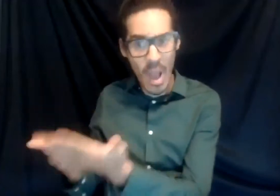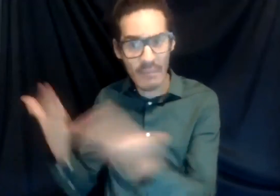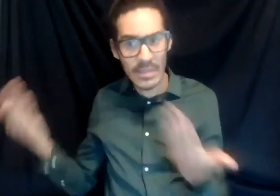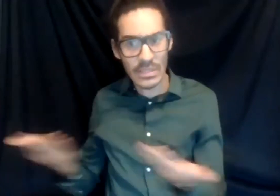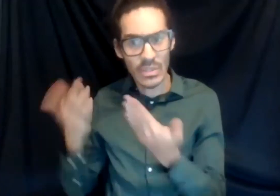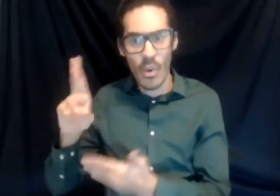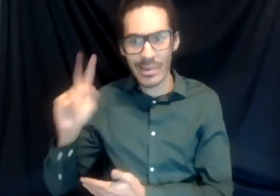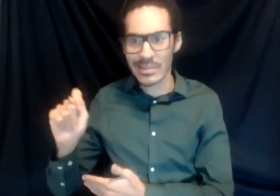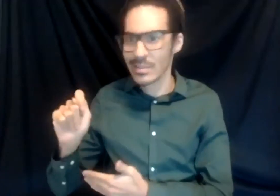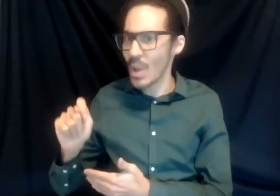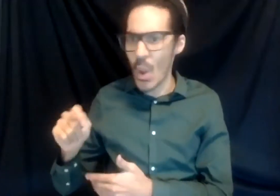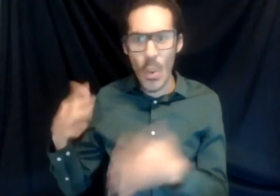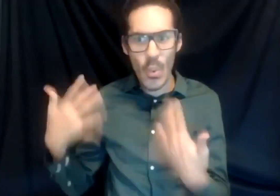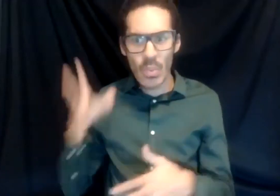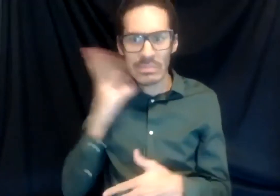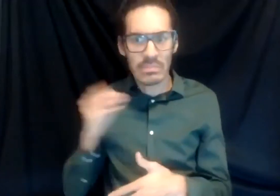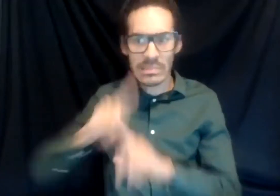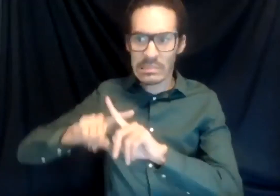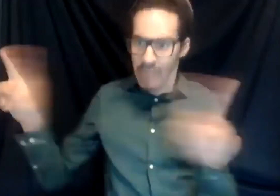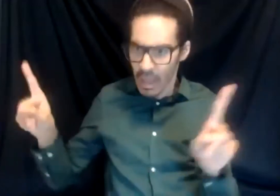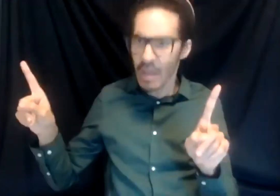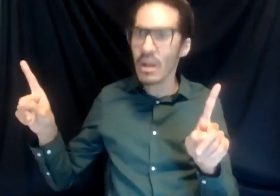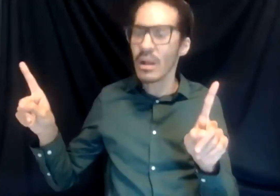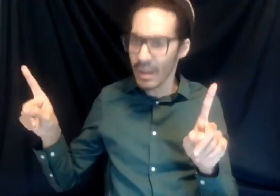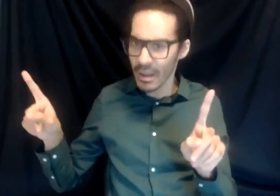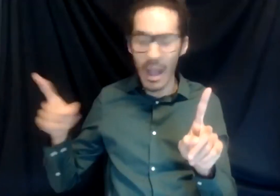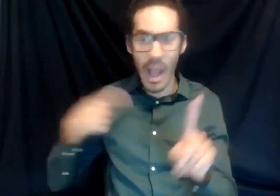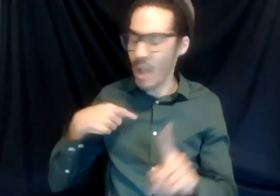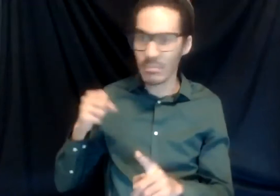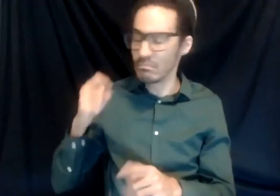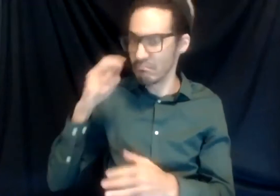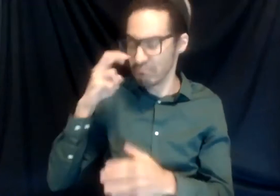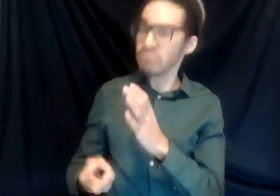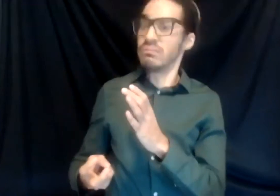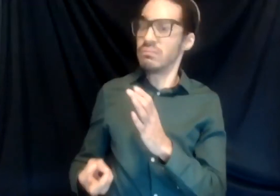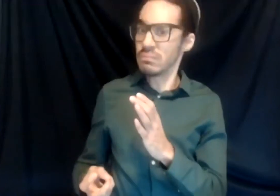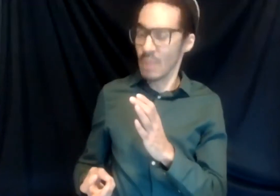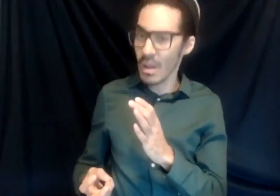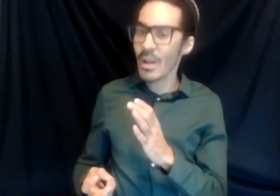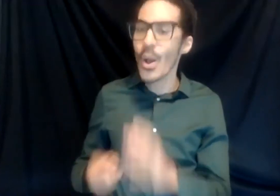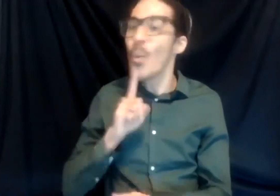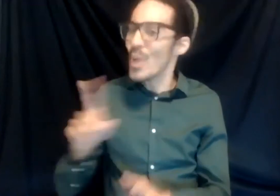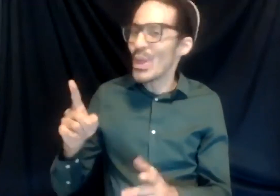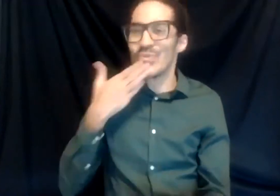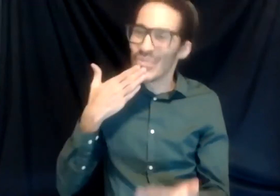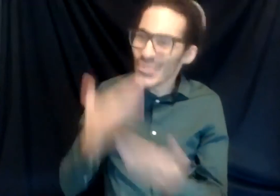different experience. I was just kind of thrown into it. But it's been a really great experience because it's allowed me to